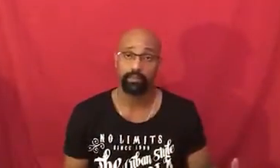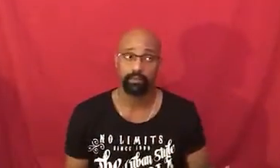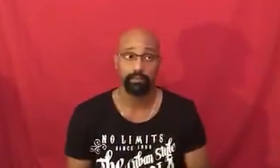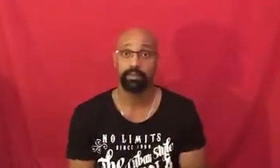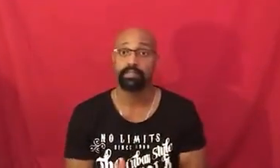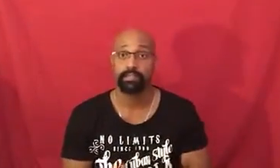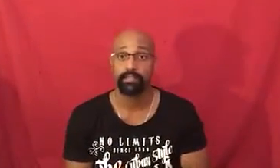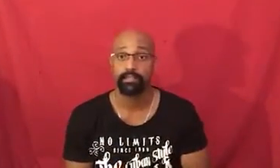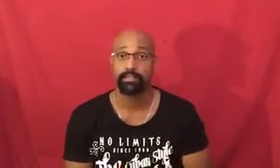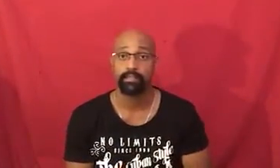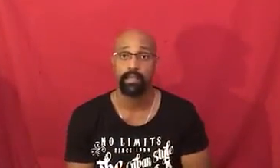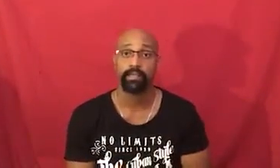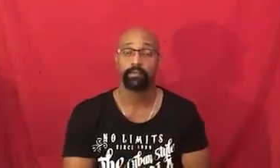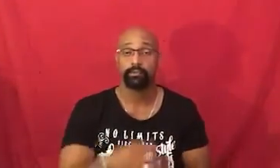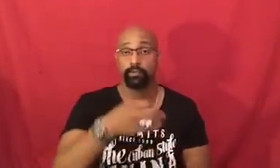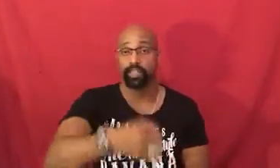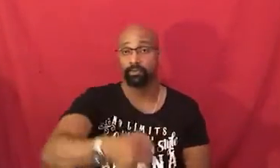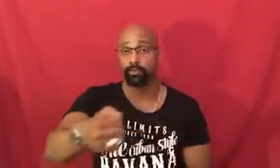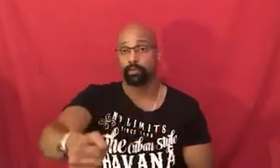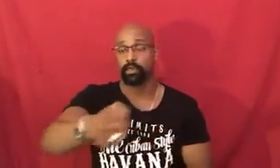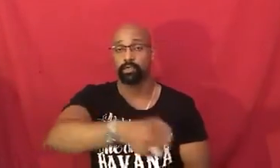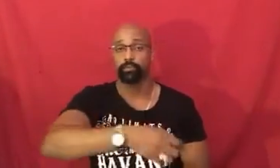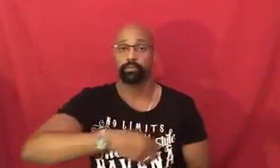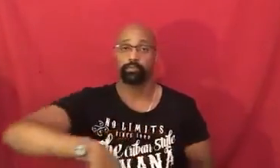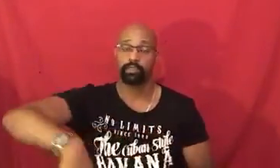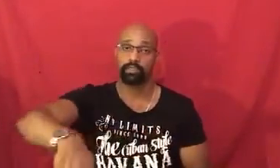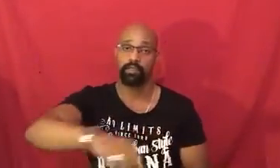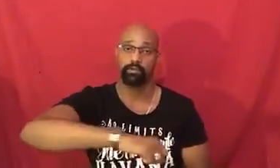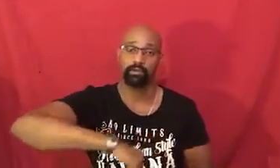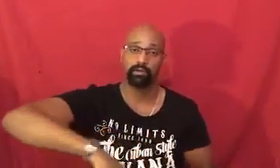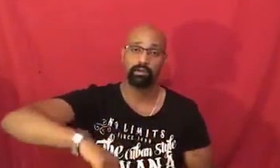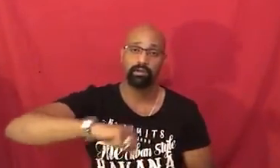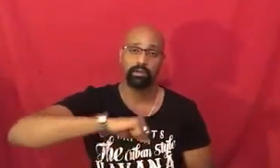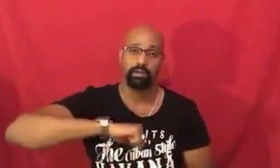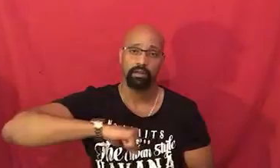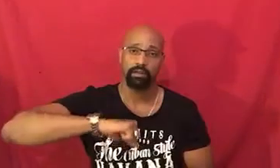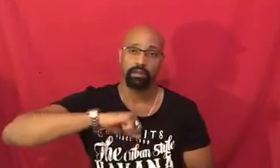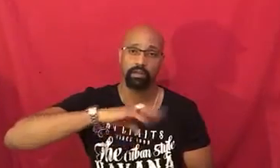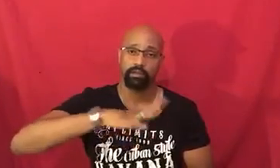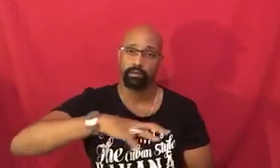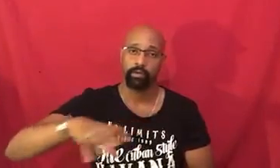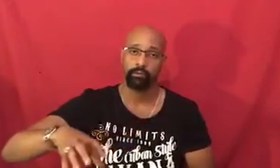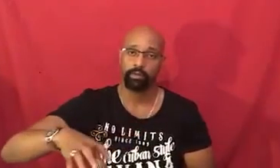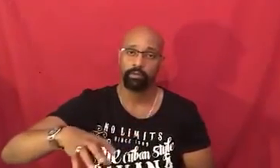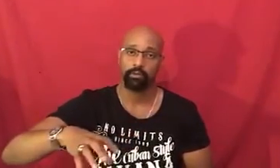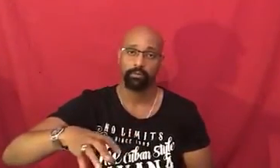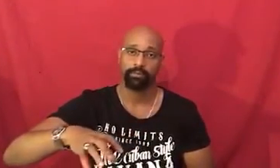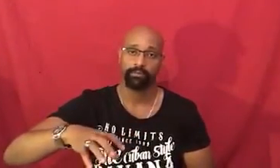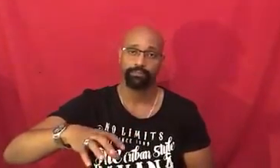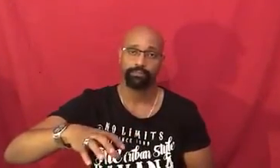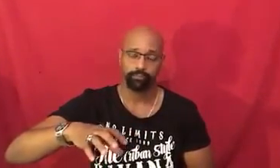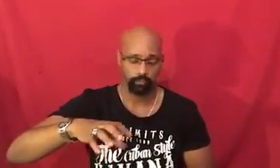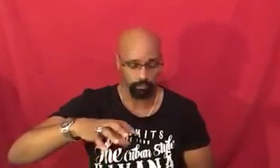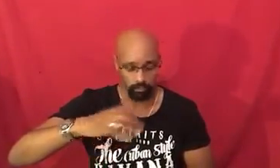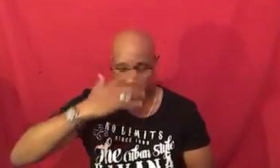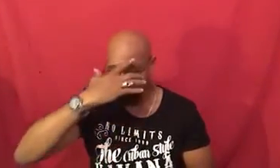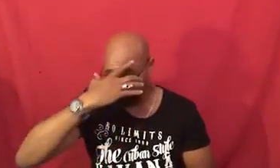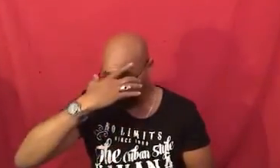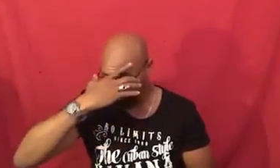complete sense and you're able to put them together in a coherent picture this